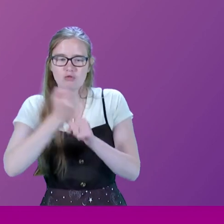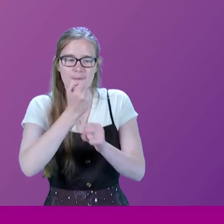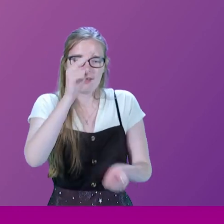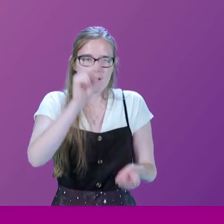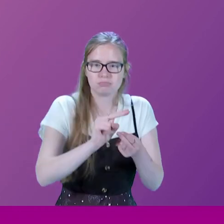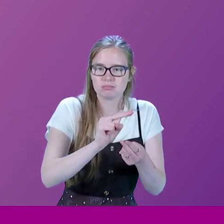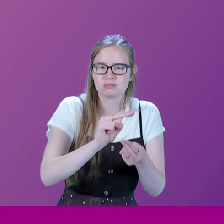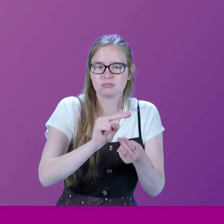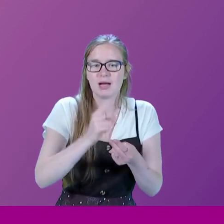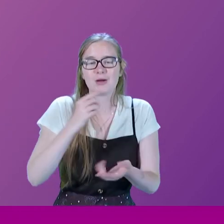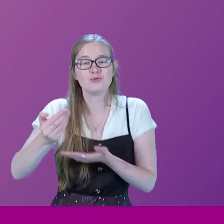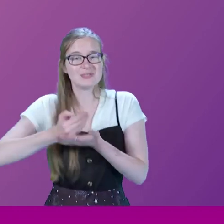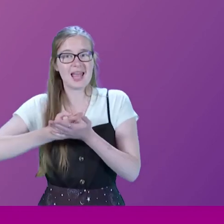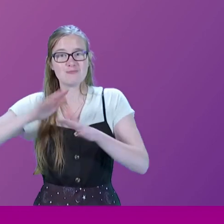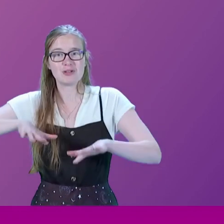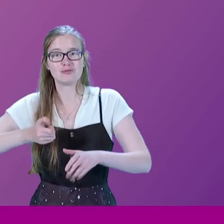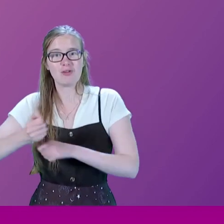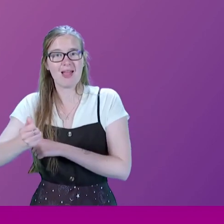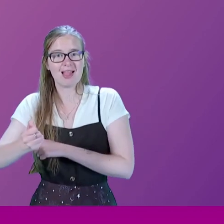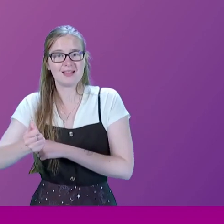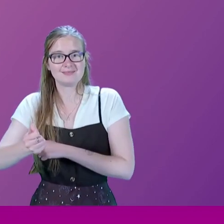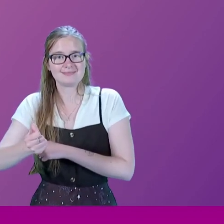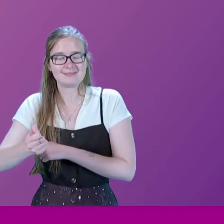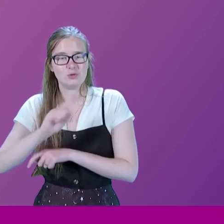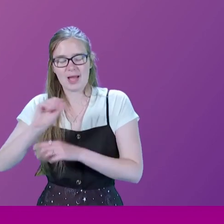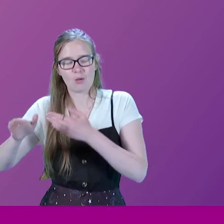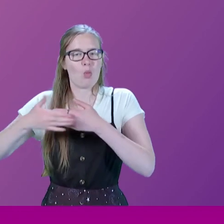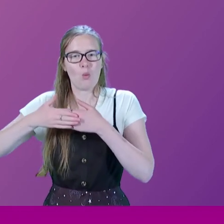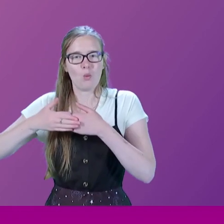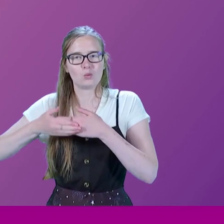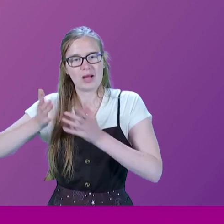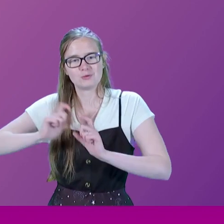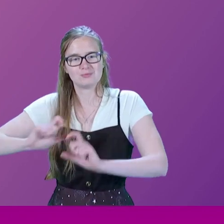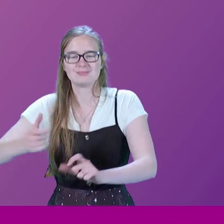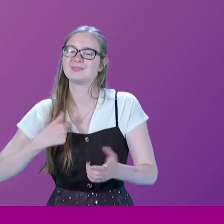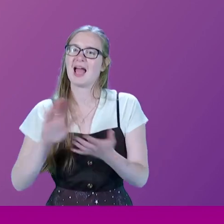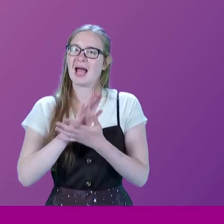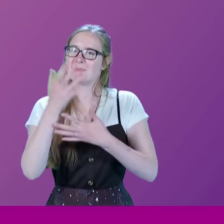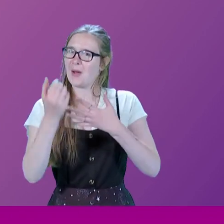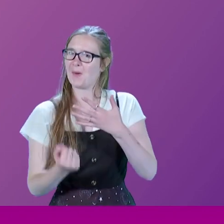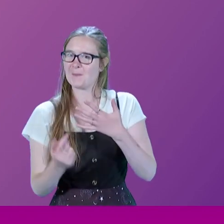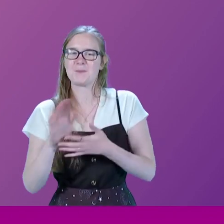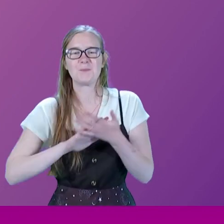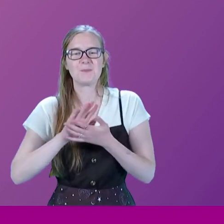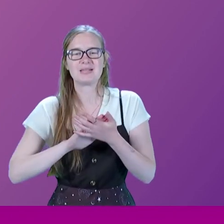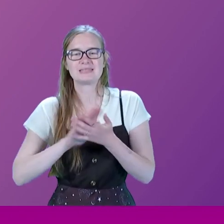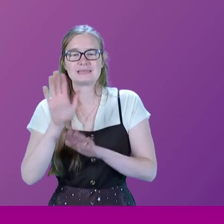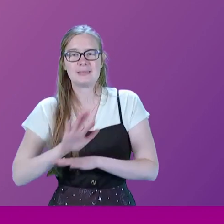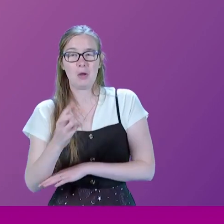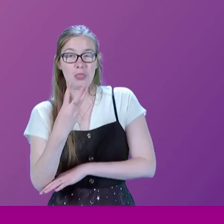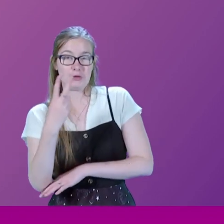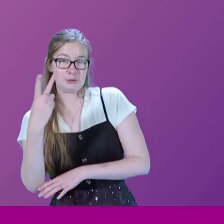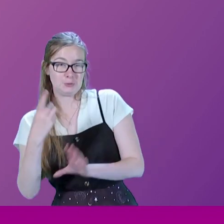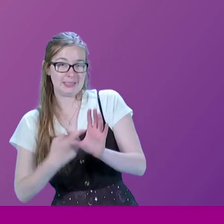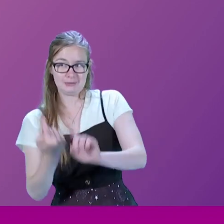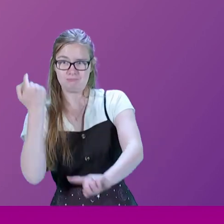I was able to say to British Rail, you haven't made the case for closure. And so happy outcome. And all of that was about 32 years